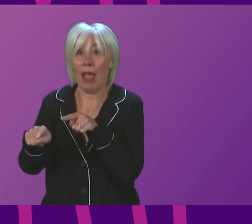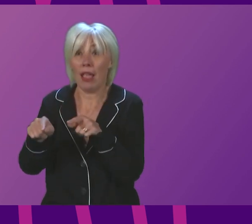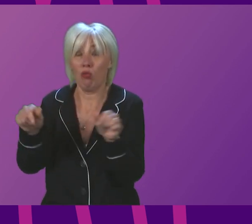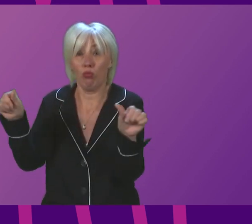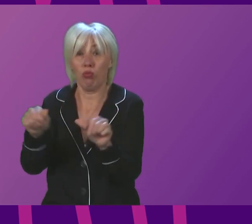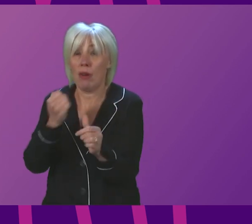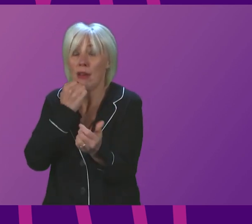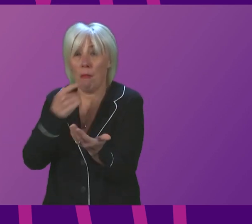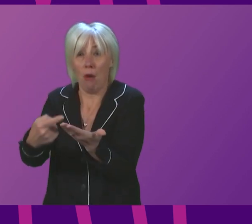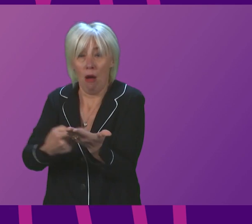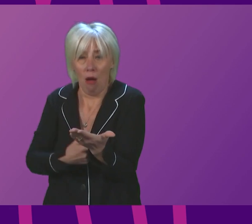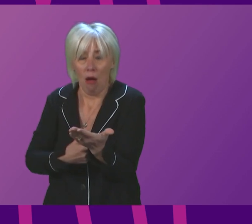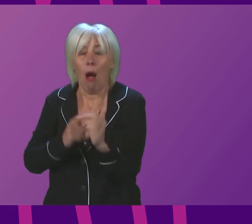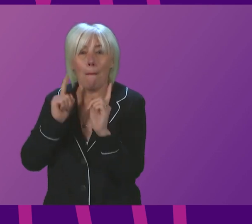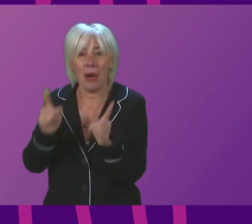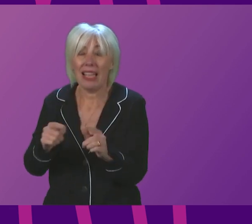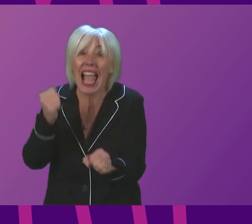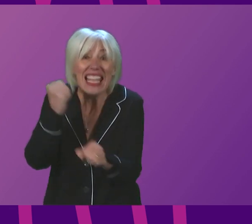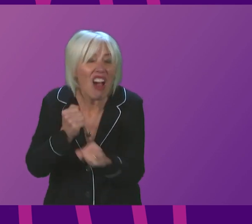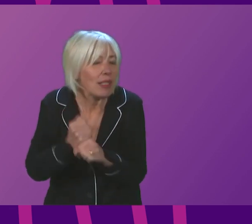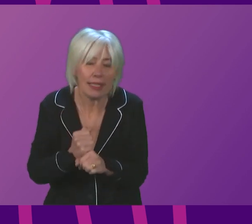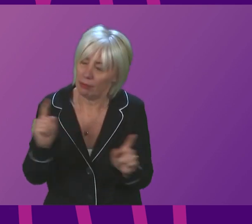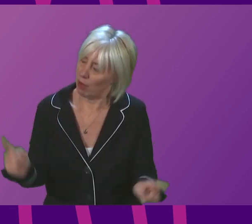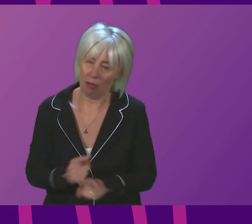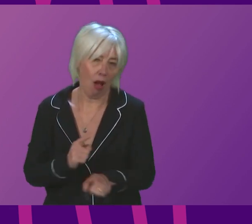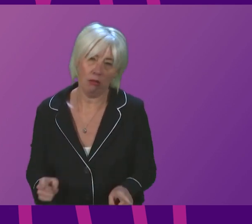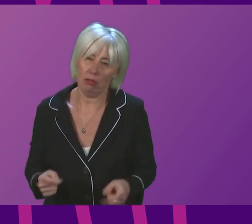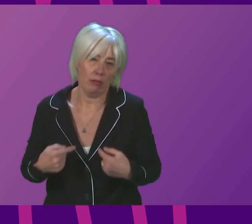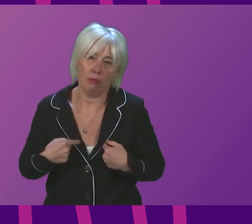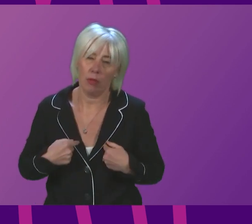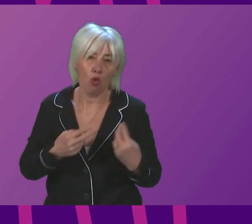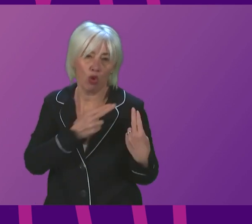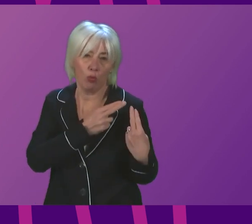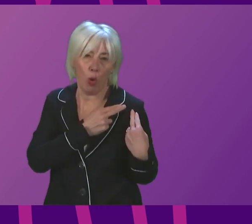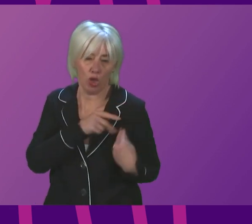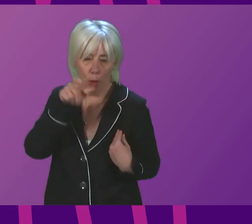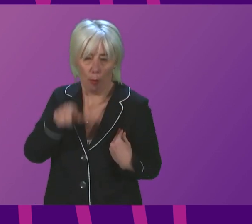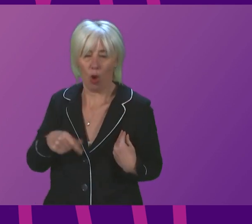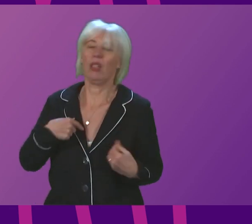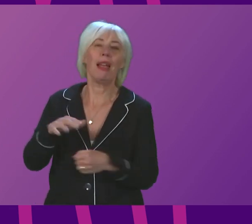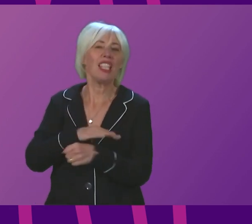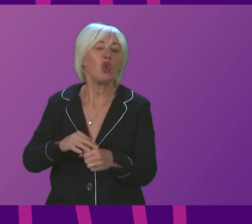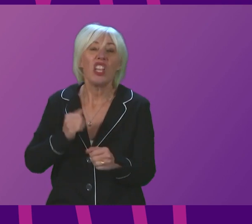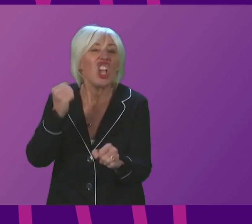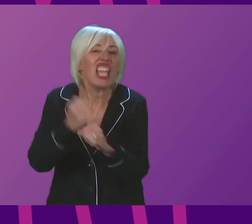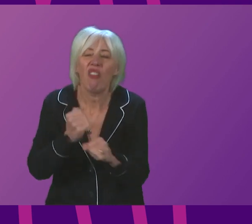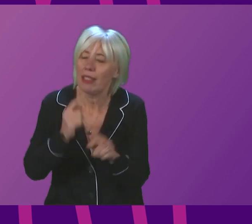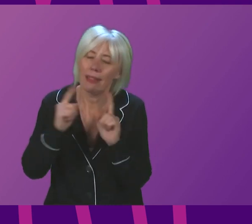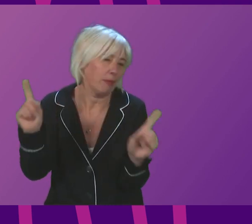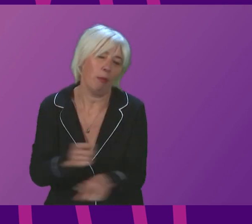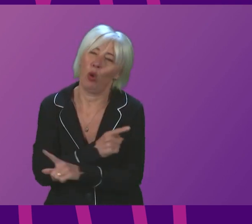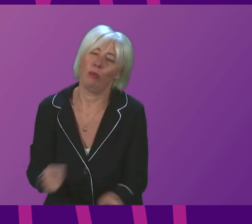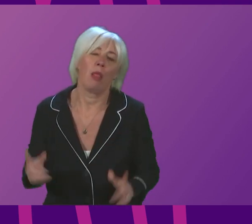I cannot guarantee this. However, I do not think any responsible person in my position could ever guarantee this at this stage.